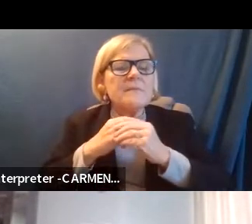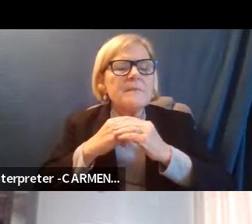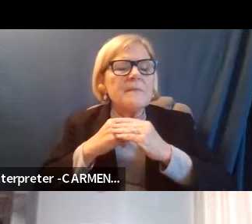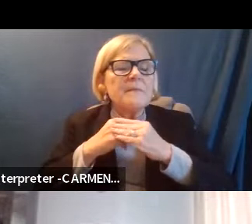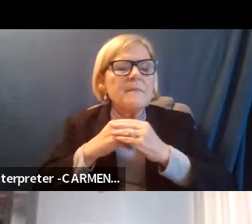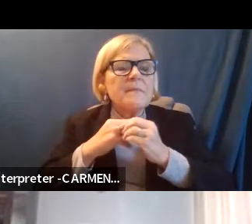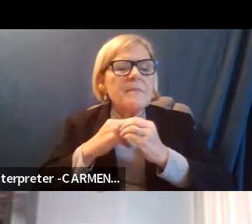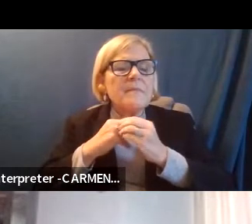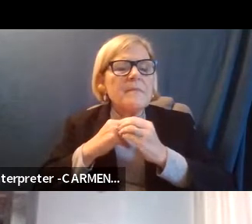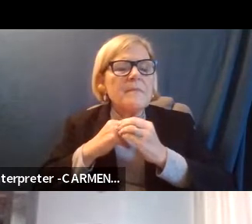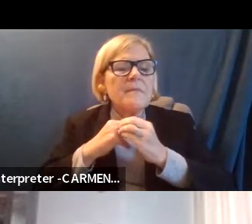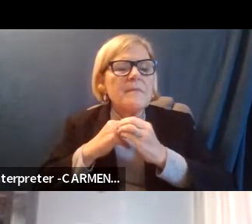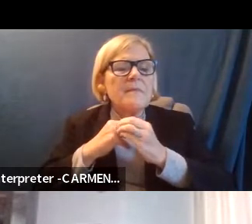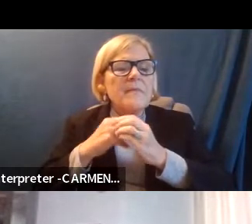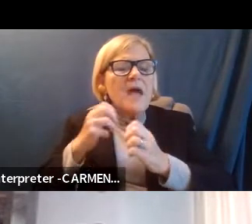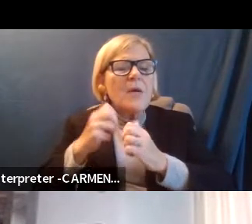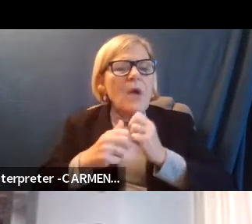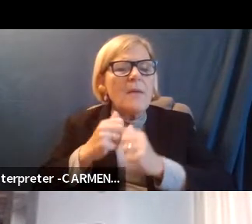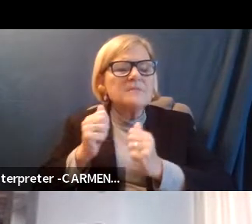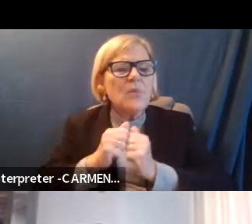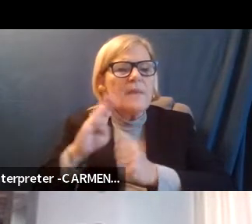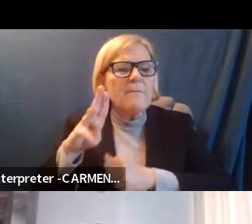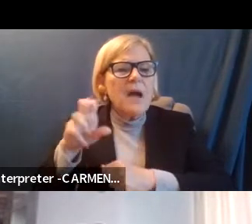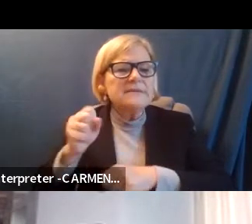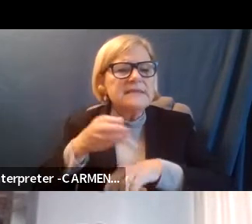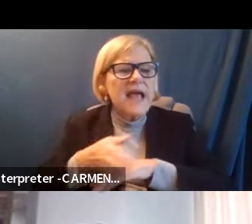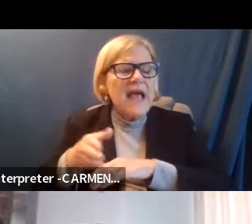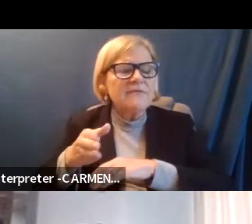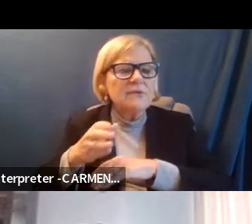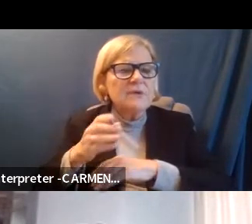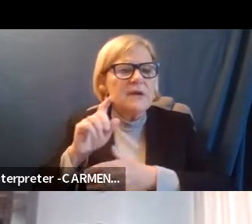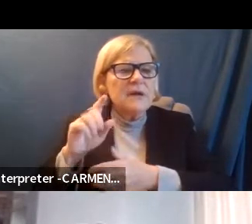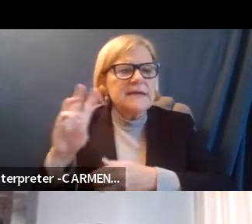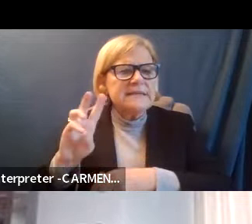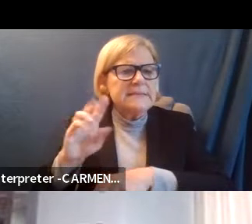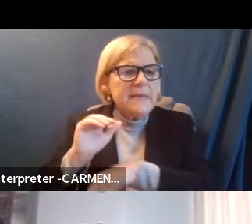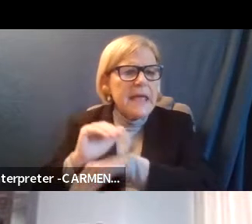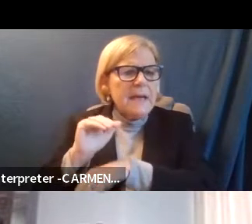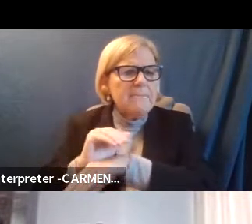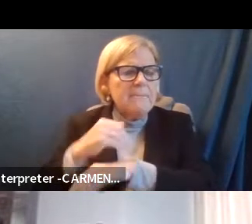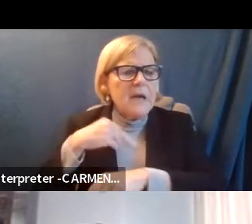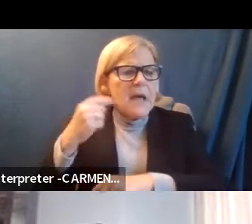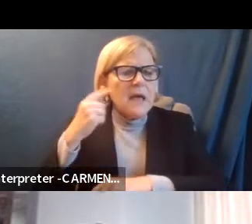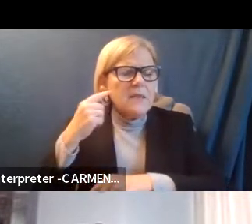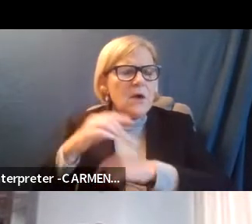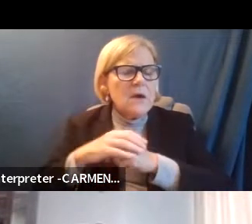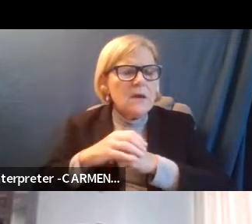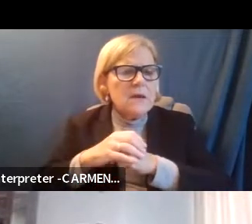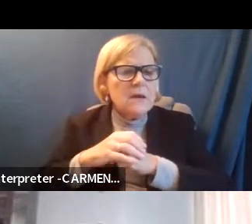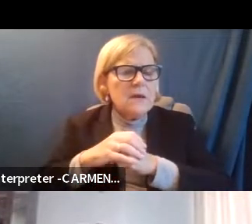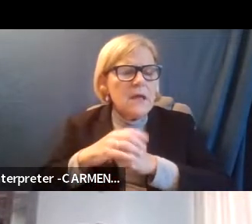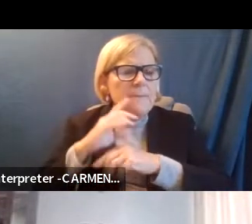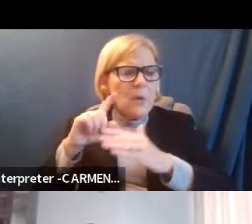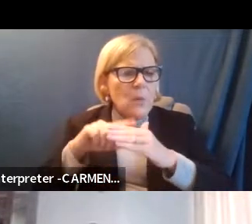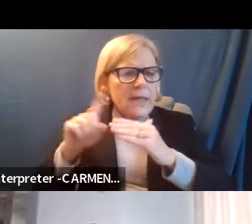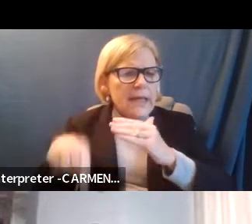And it's a problem with buses after all 6 p.m. after all weekends and weekends.